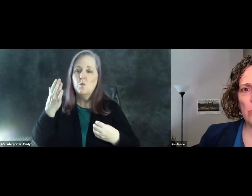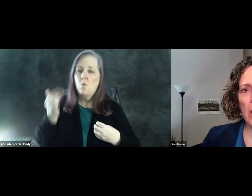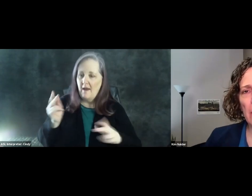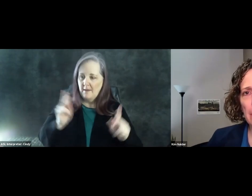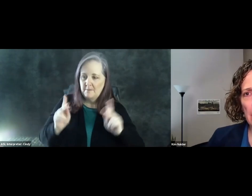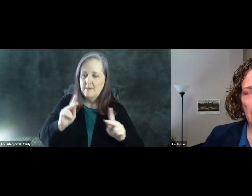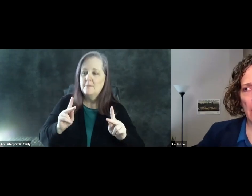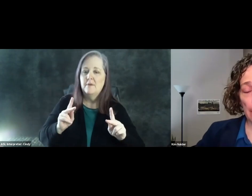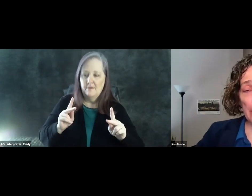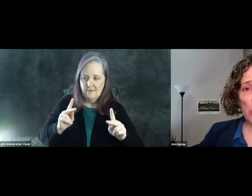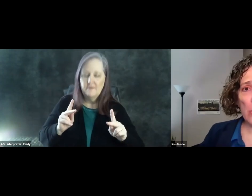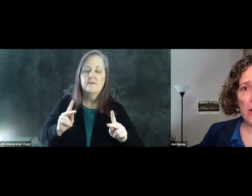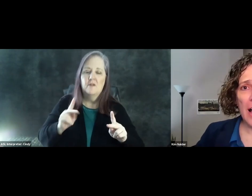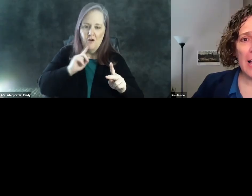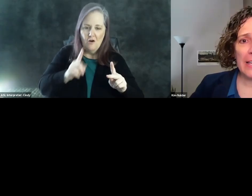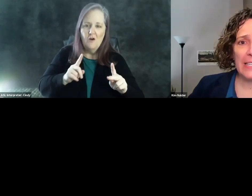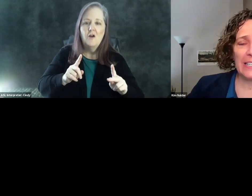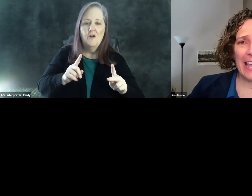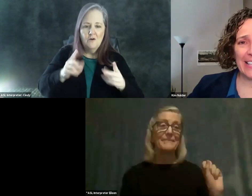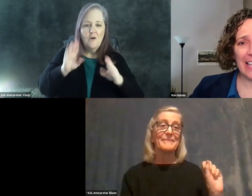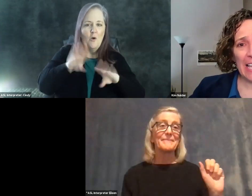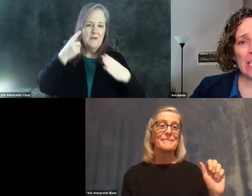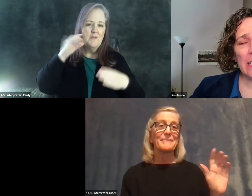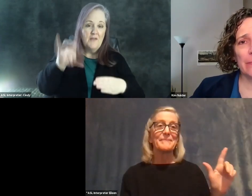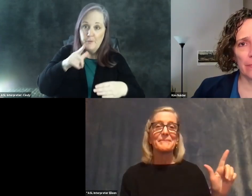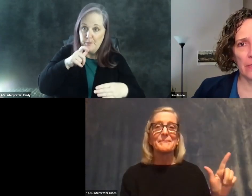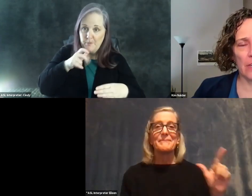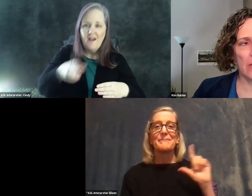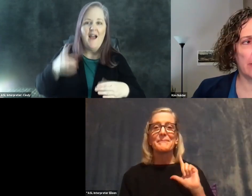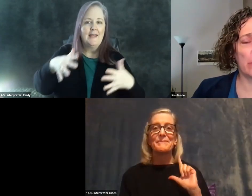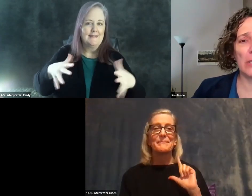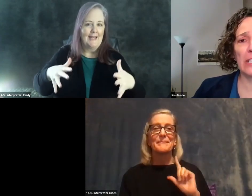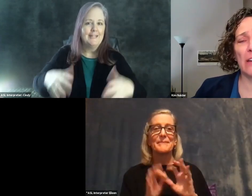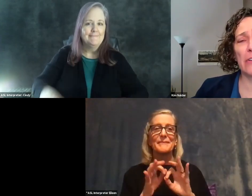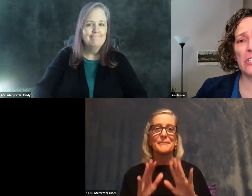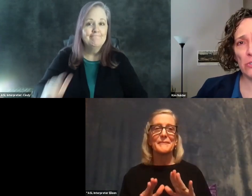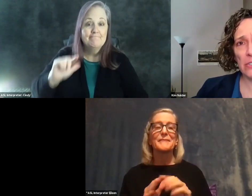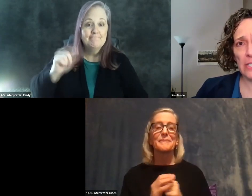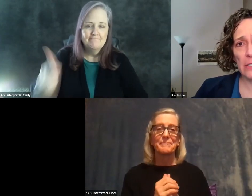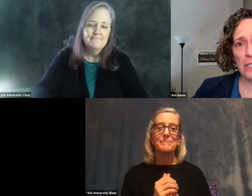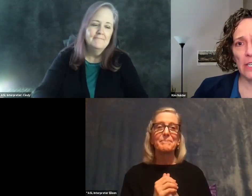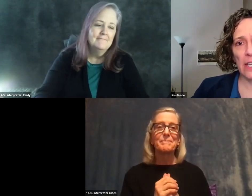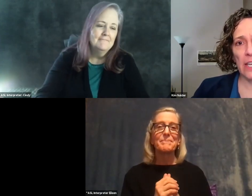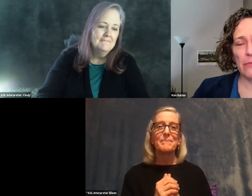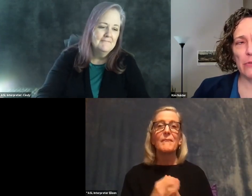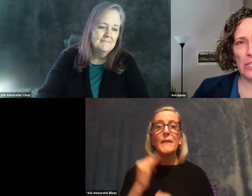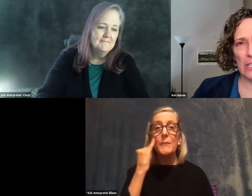subject to it as well. People who are high in anxiety, if you're feeling a lot of uncertainty, and if you're feeling